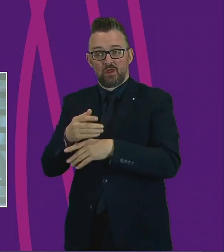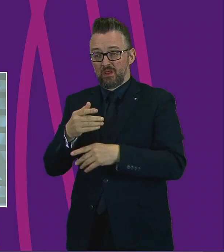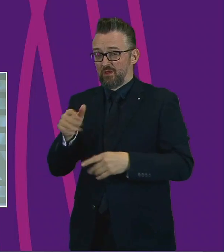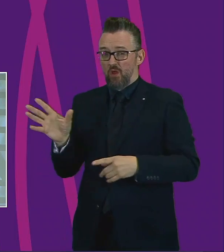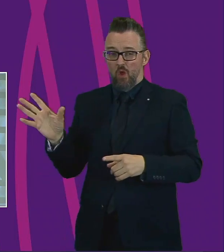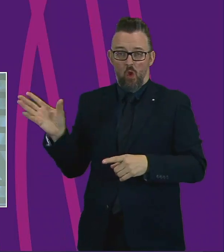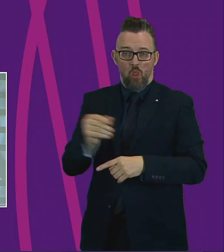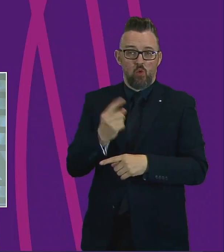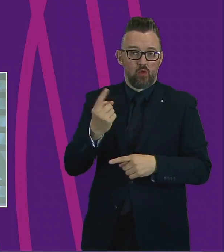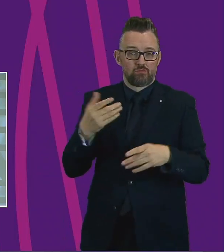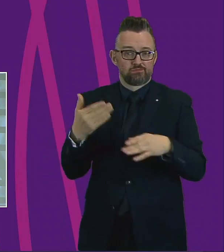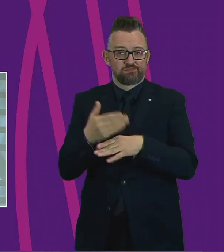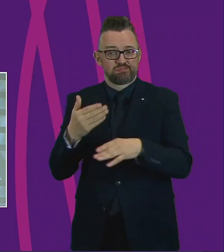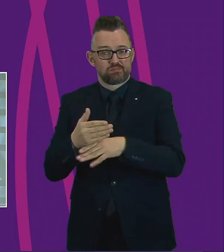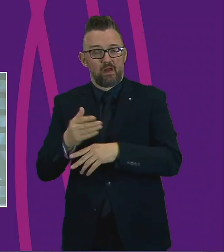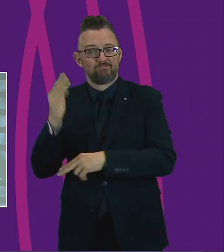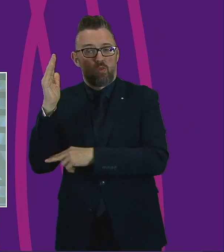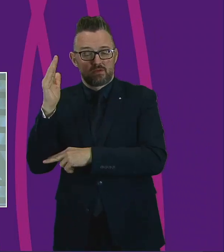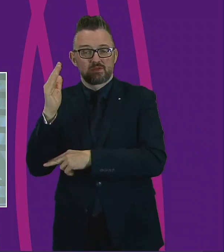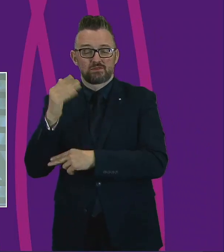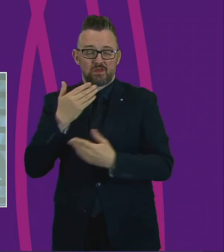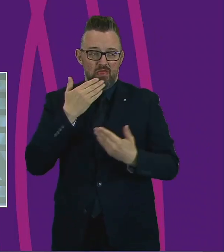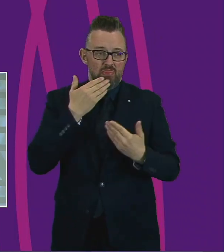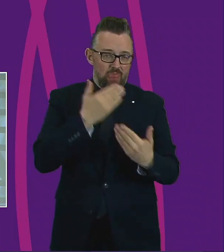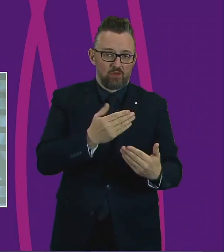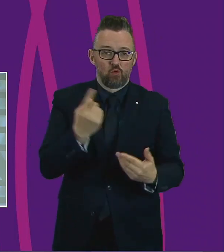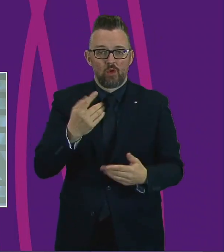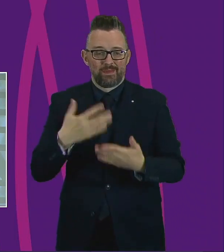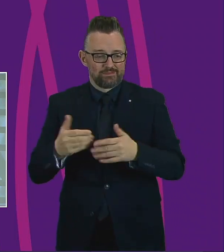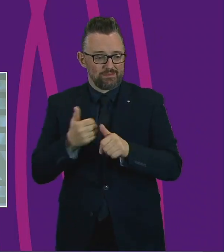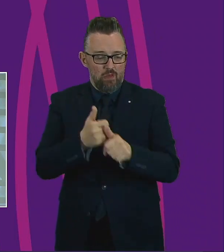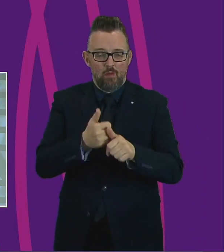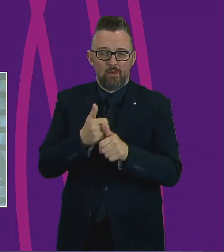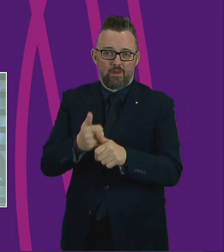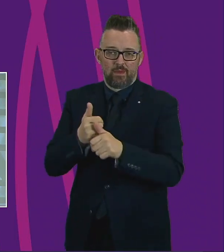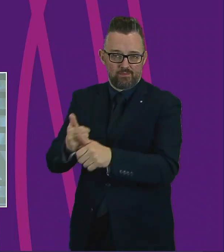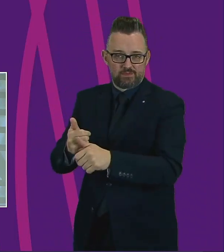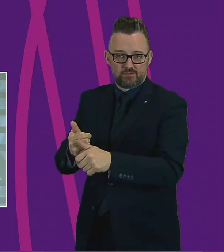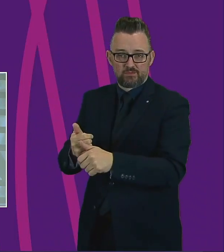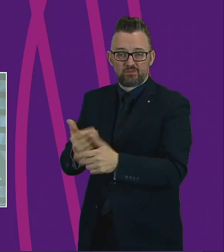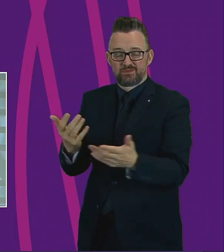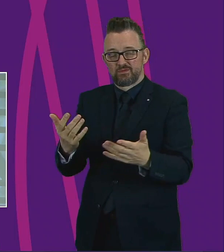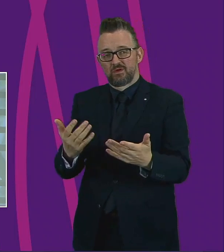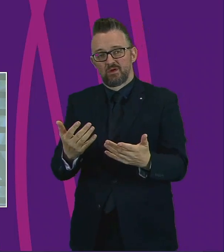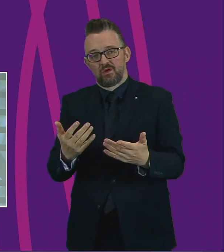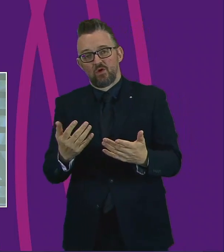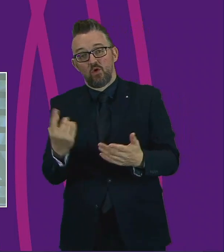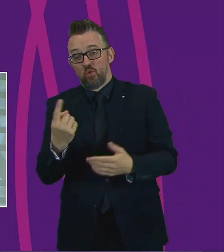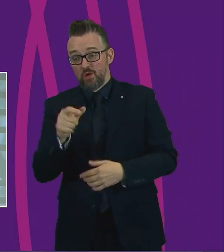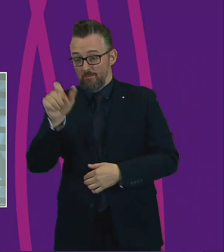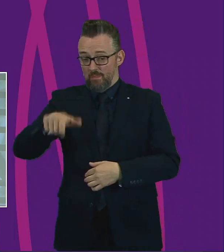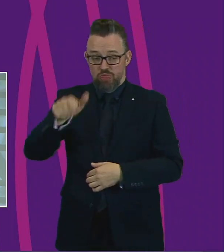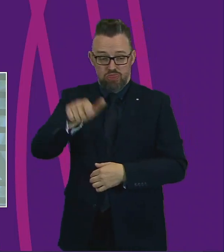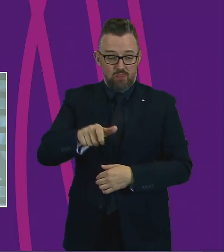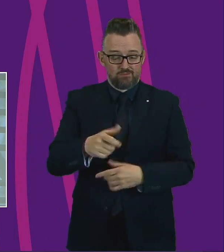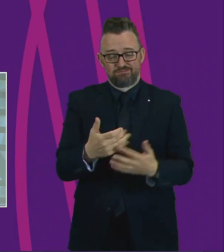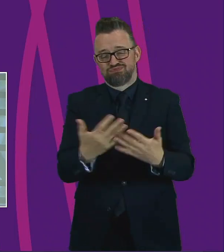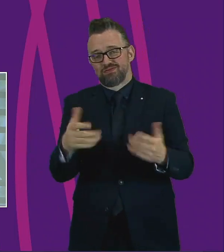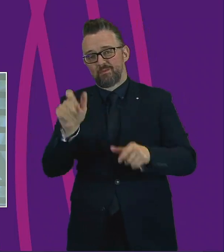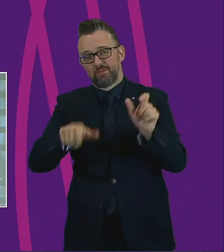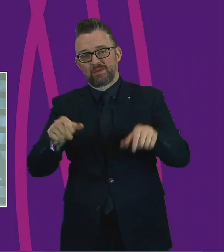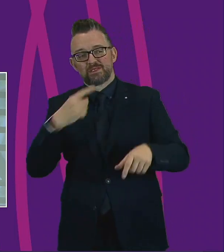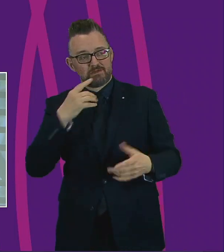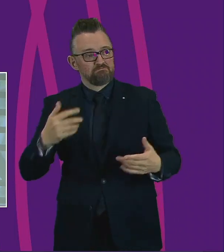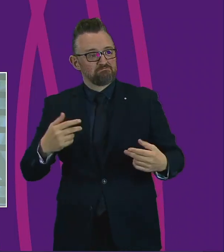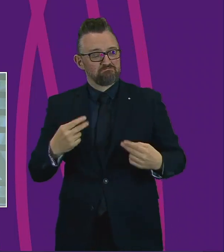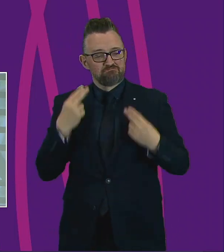for all that they have been doing to help assist people during the pandemic. There are just so many examples of individuals and communities stepping up to